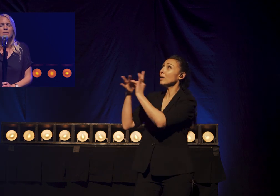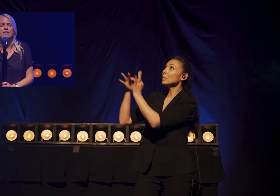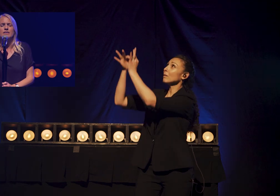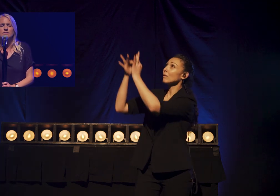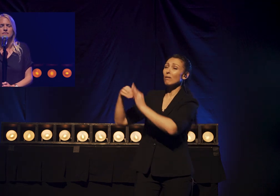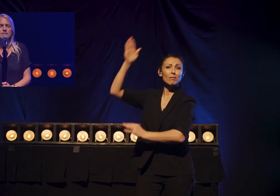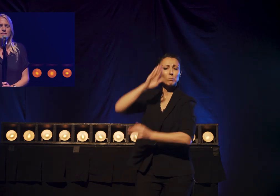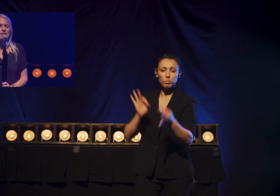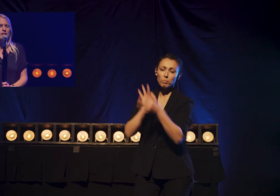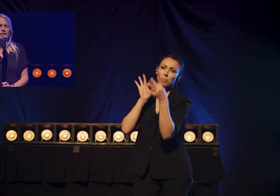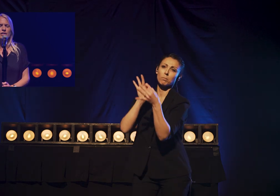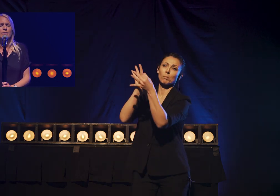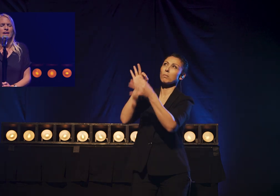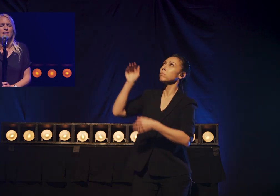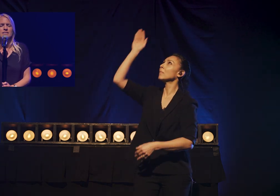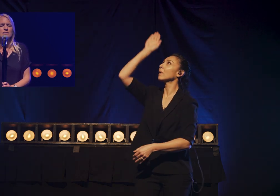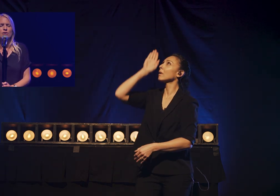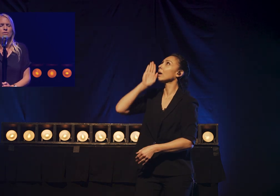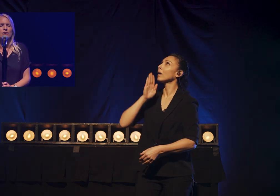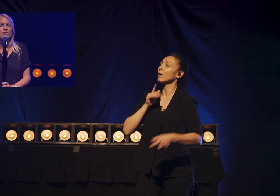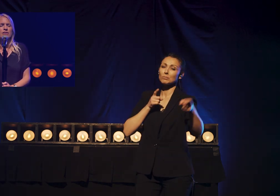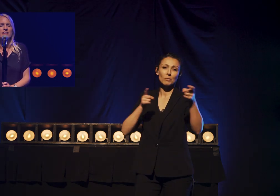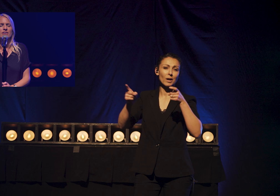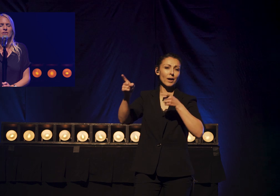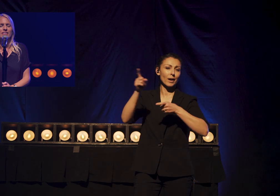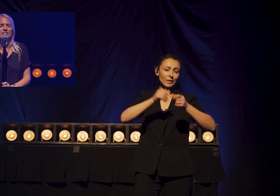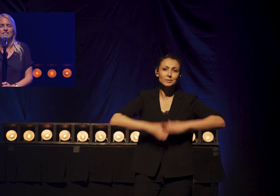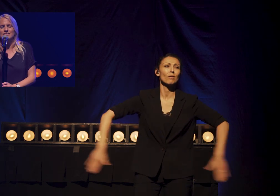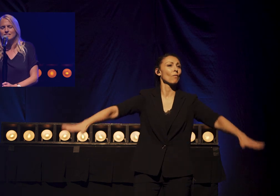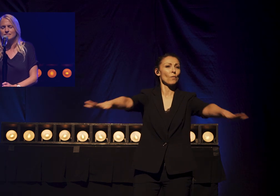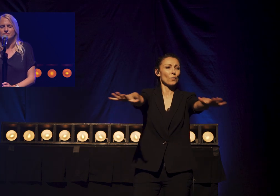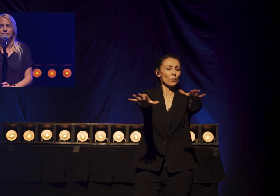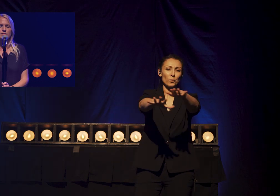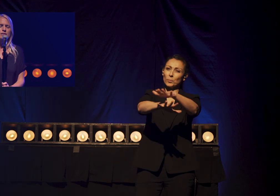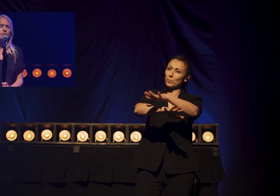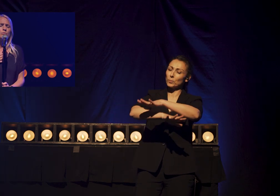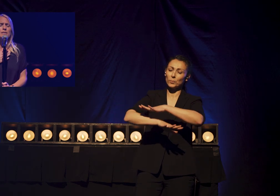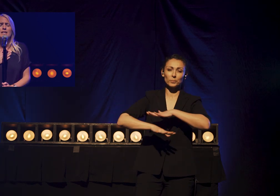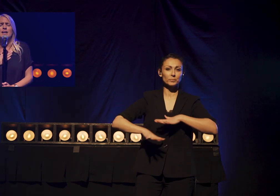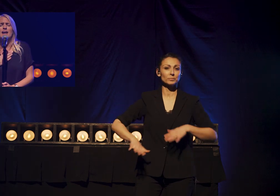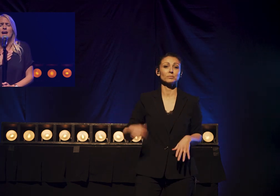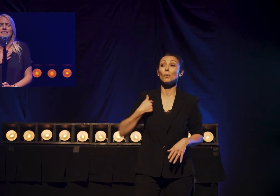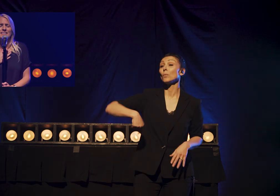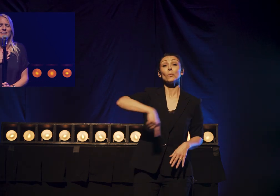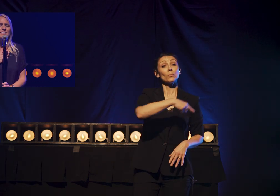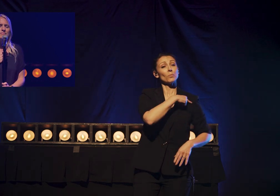above He reigns over the earth We belong to you